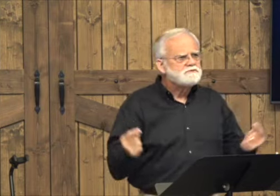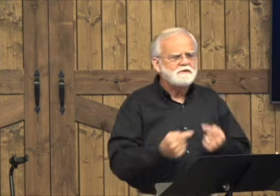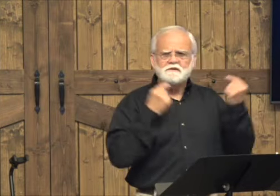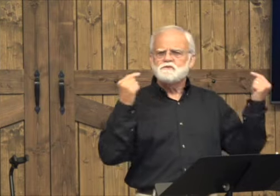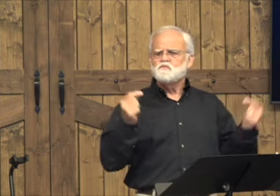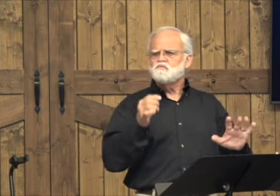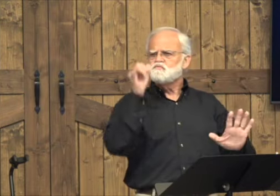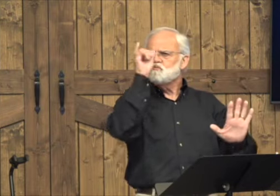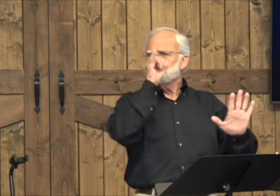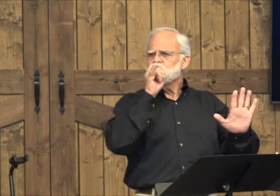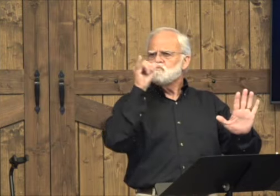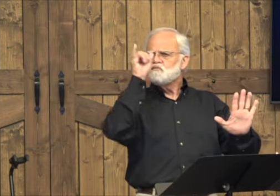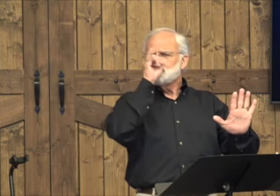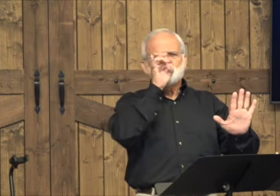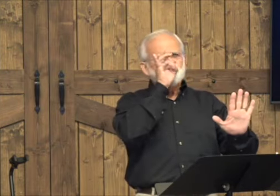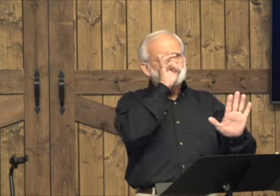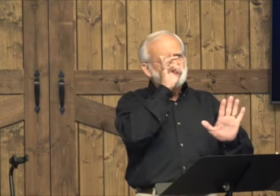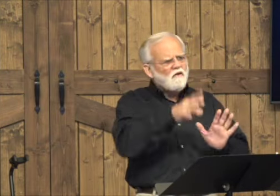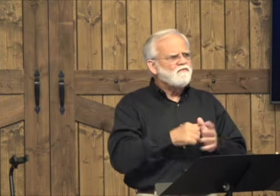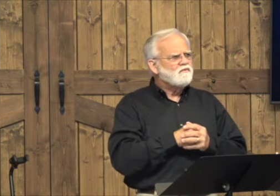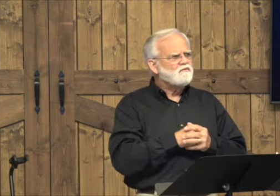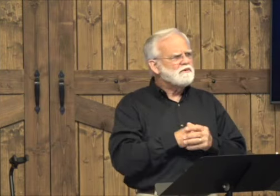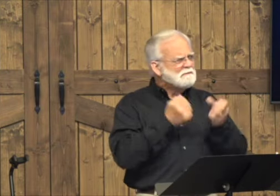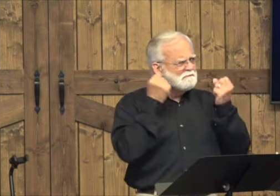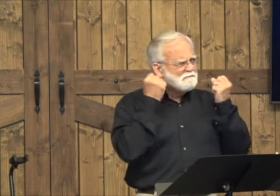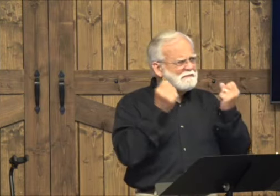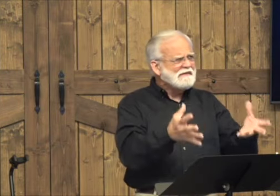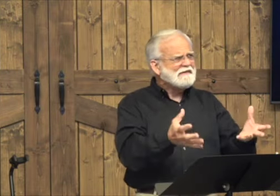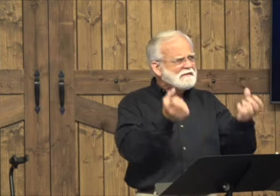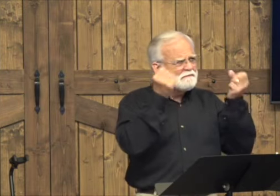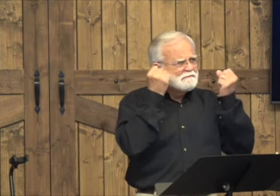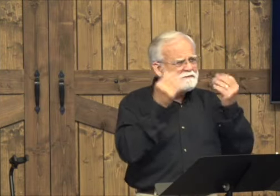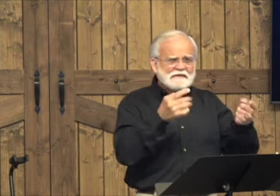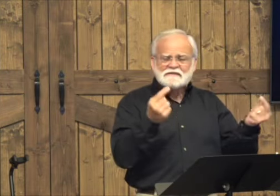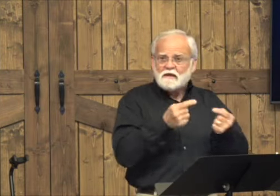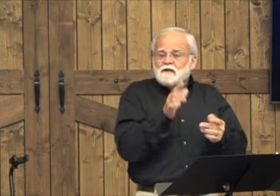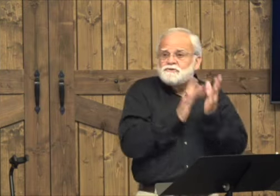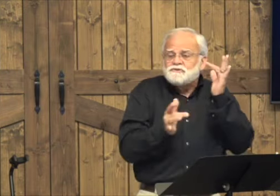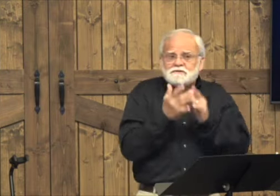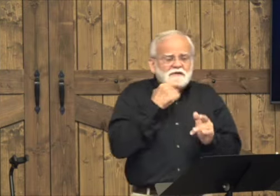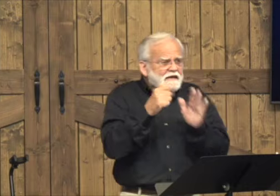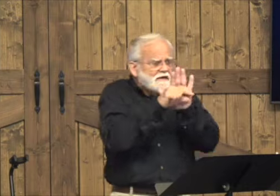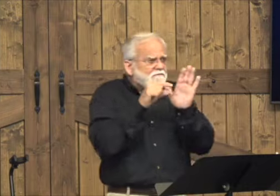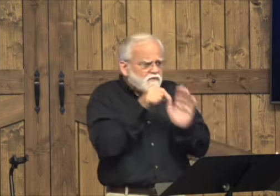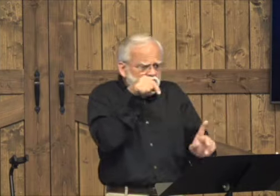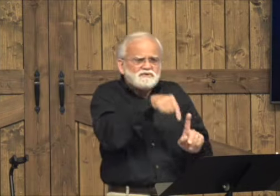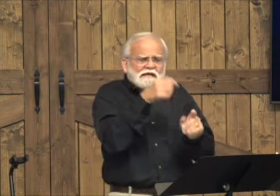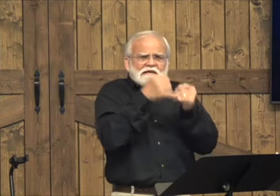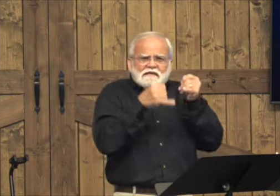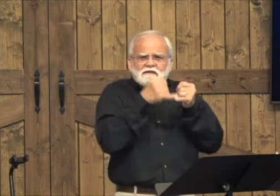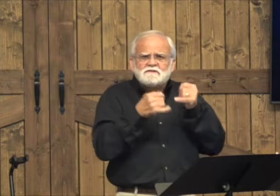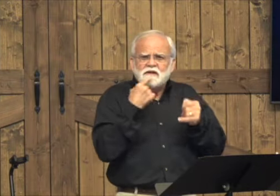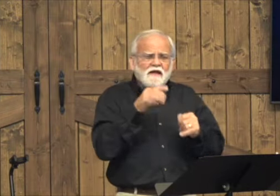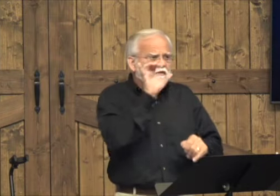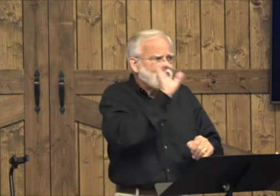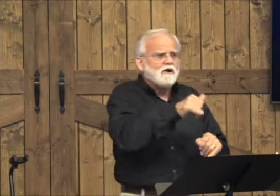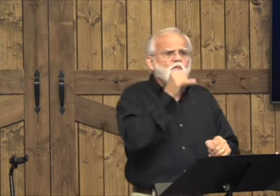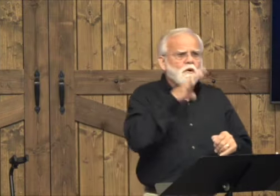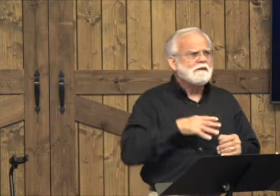The woman realized that her sins, her awful sins have been forgiven. Her many sins have been forgiven. And